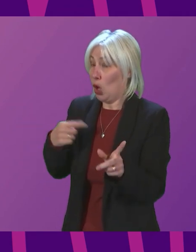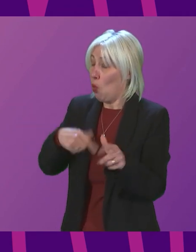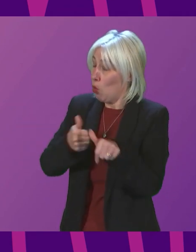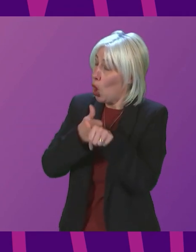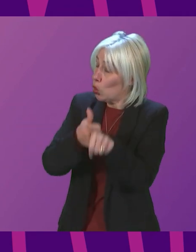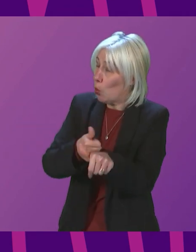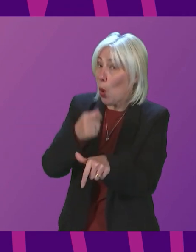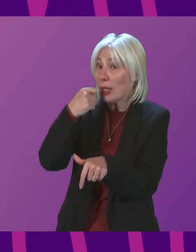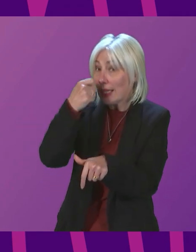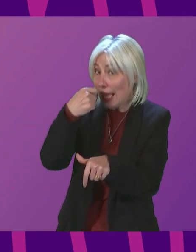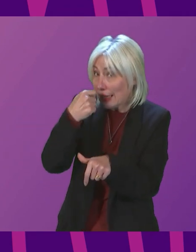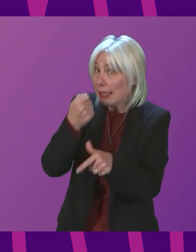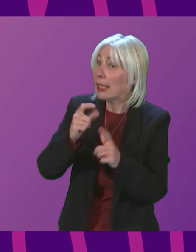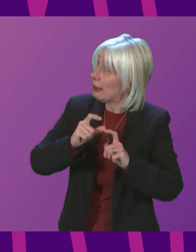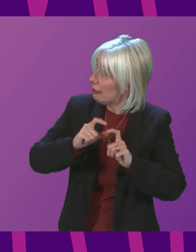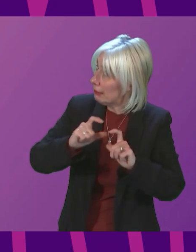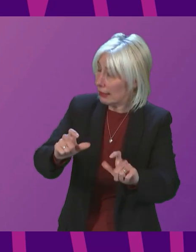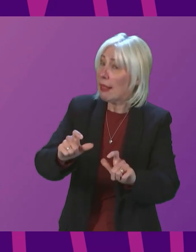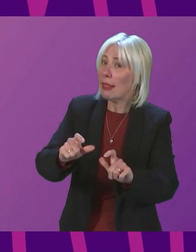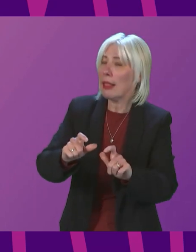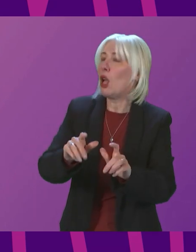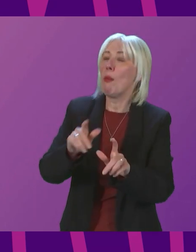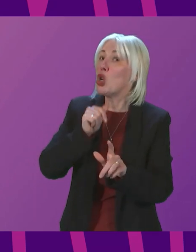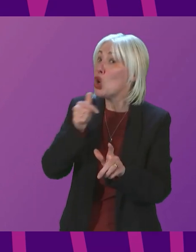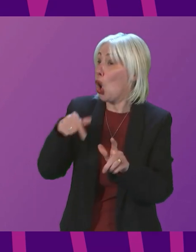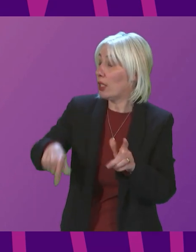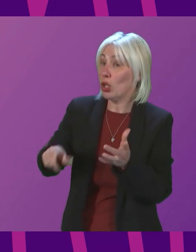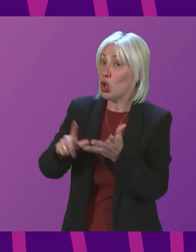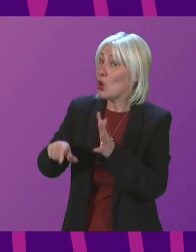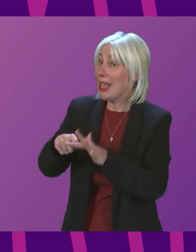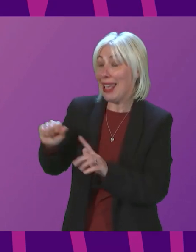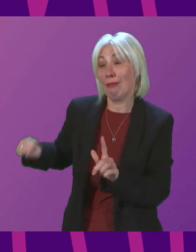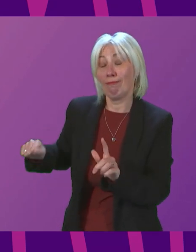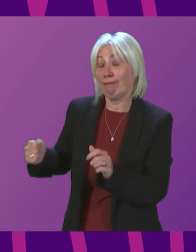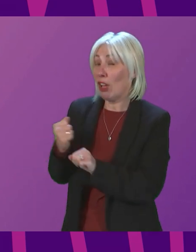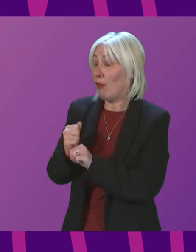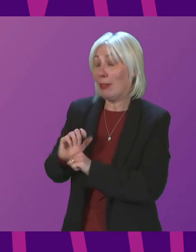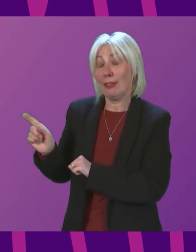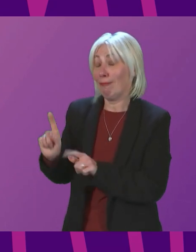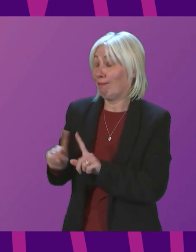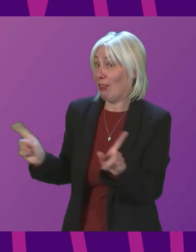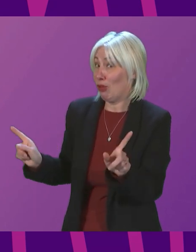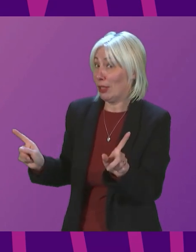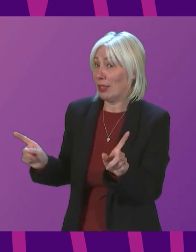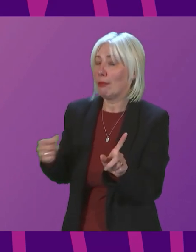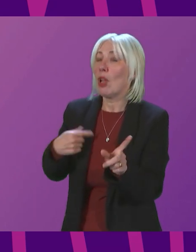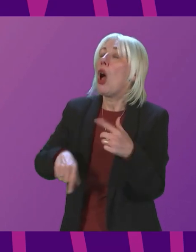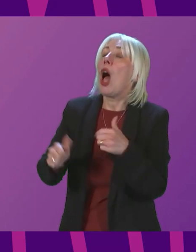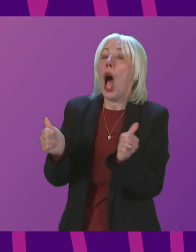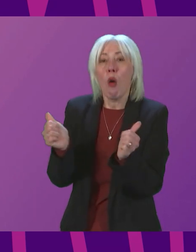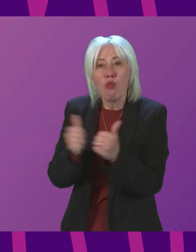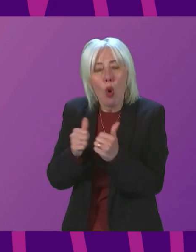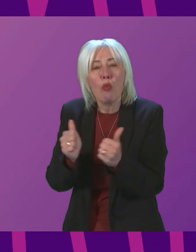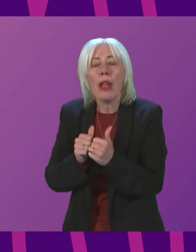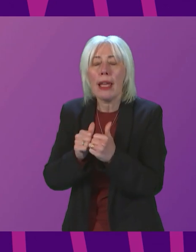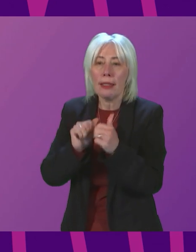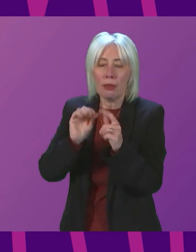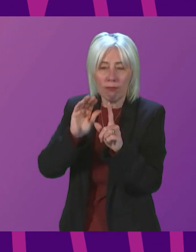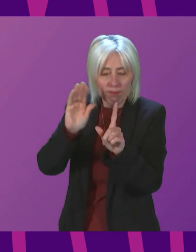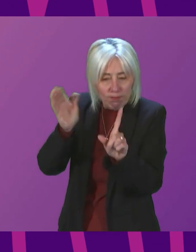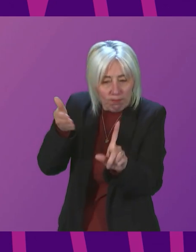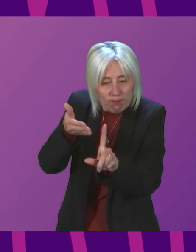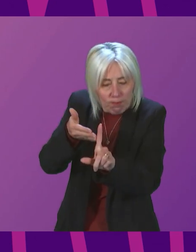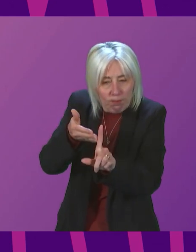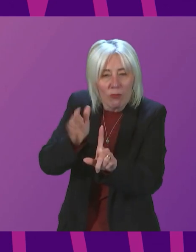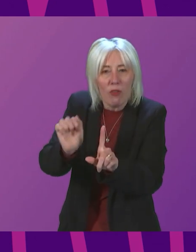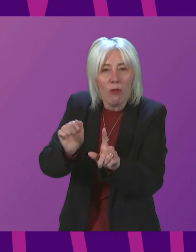testing in ways that is not currently the case in the UK. We will continue to support appropriate and targeted use of